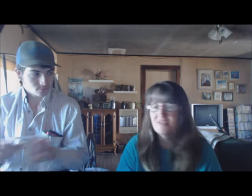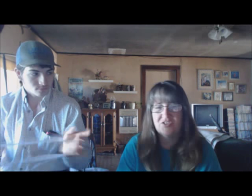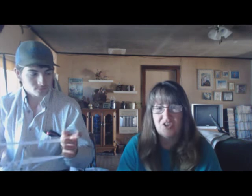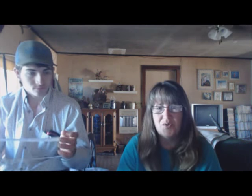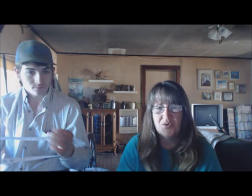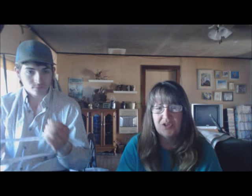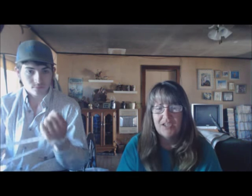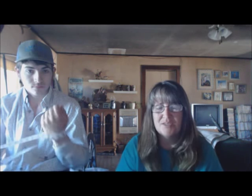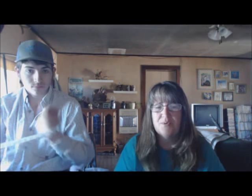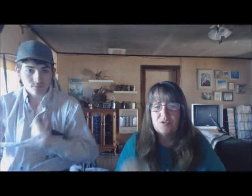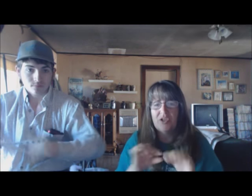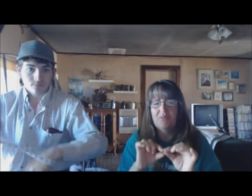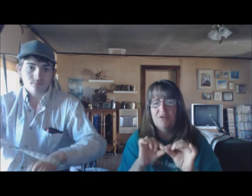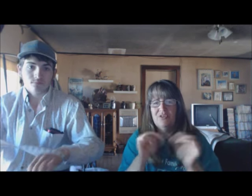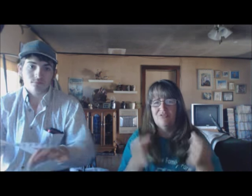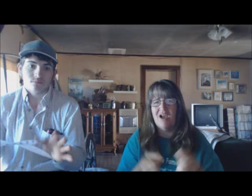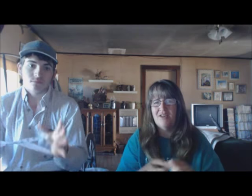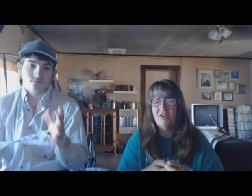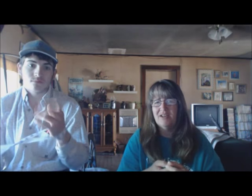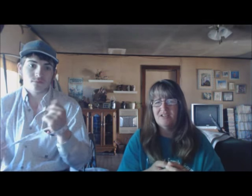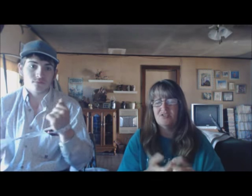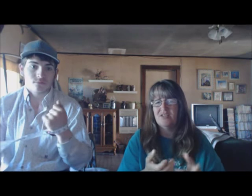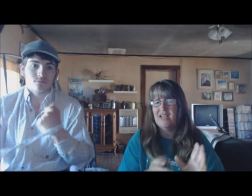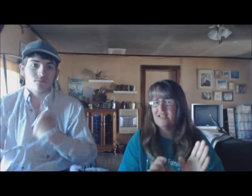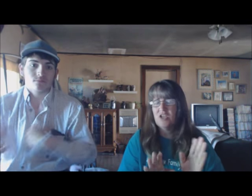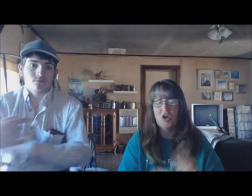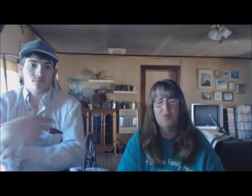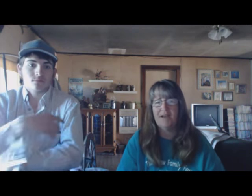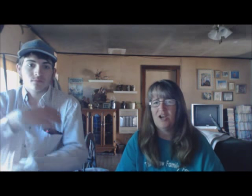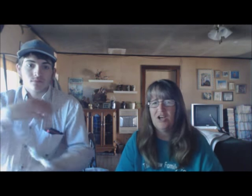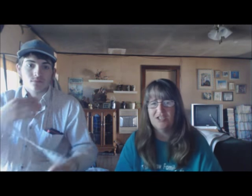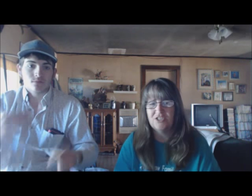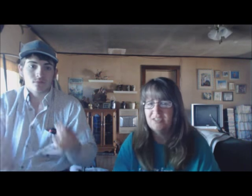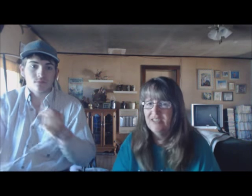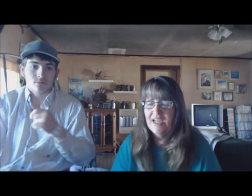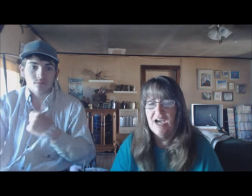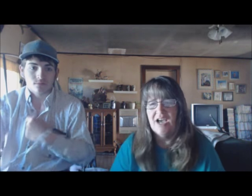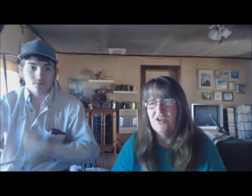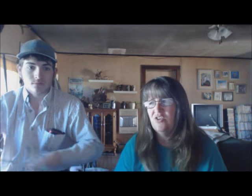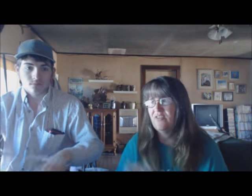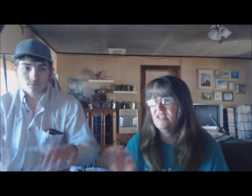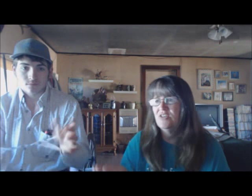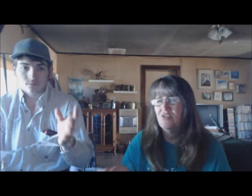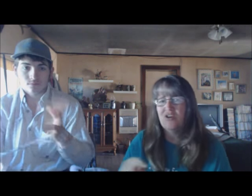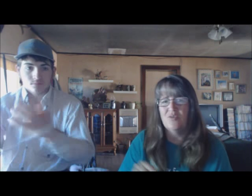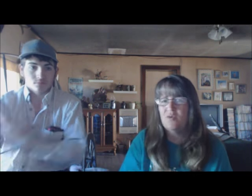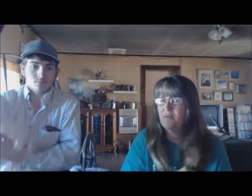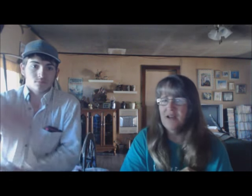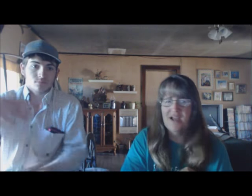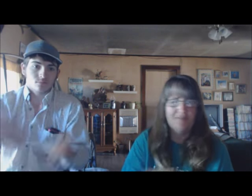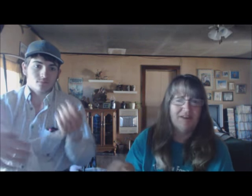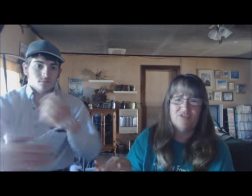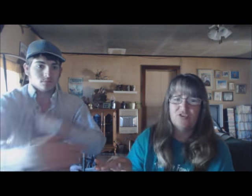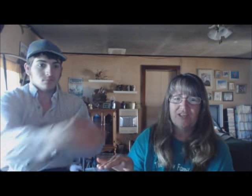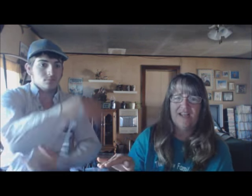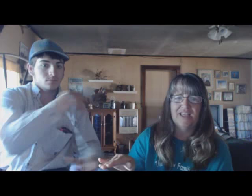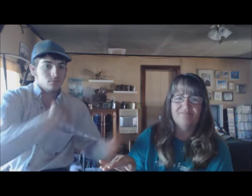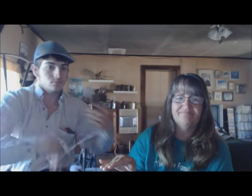soak. It's supposed to, like, put a little rind on it, so that's, oh, my gosh. I don't know if I did it wrong or what, but I am never doing that again.